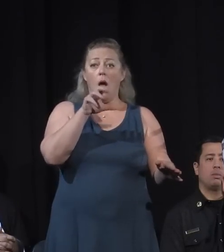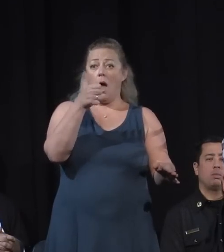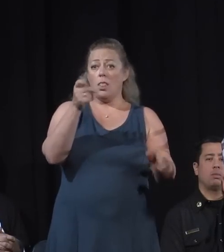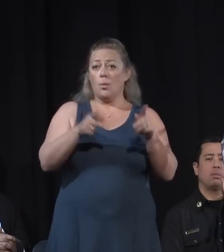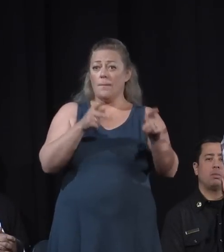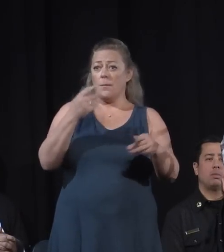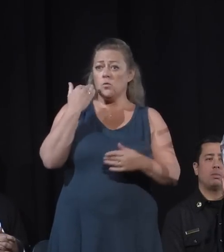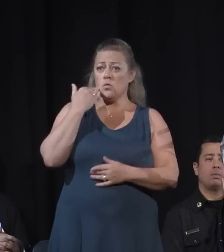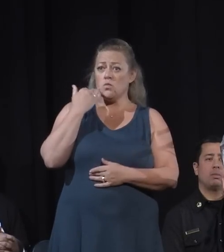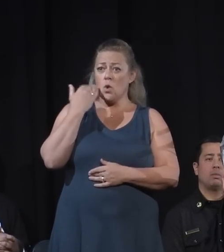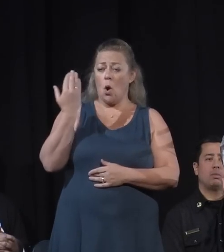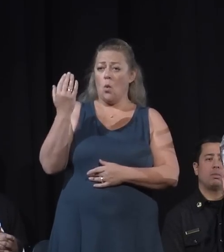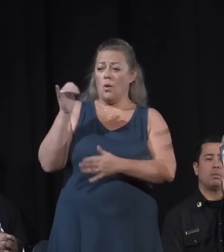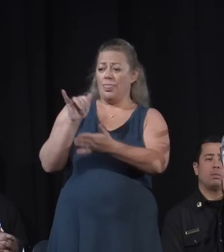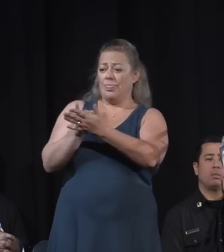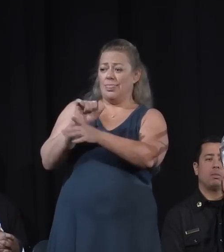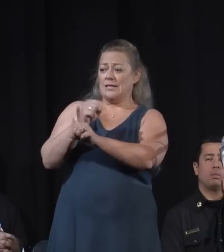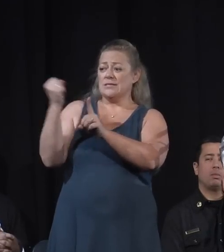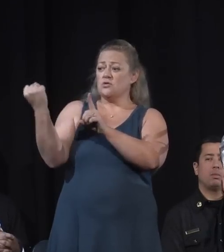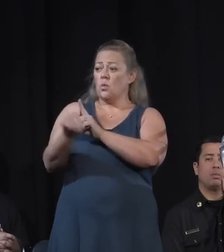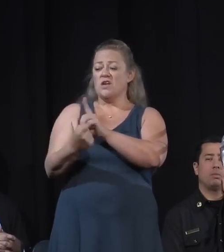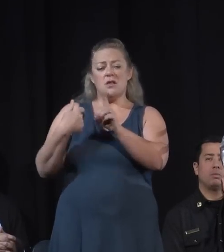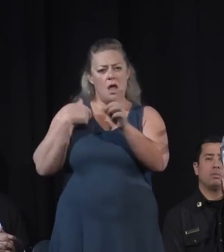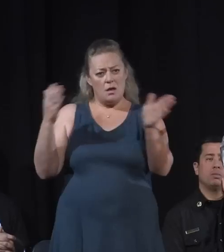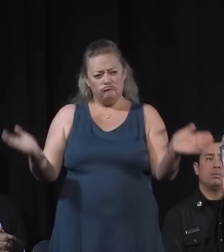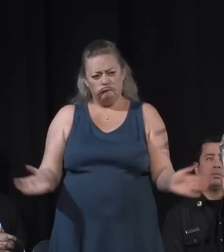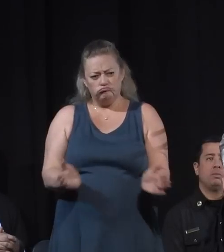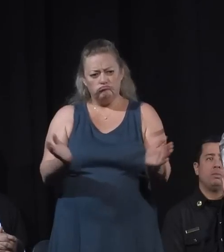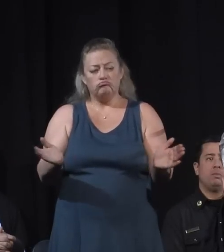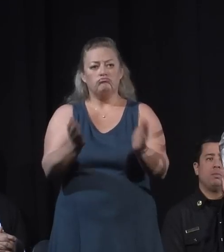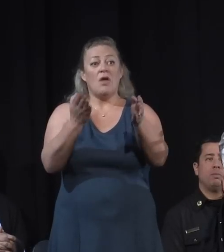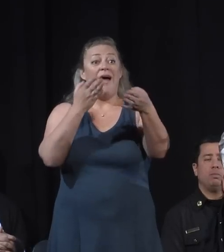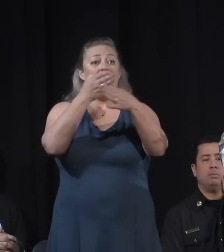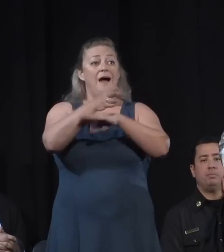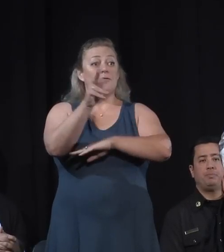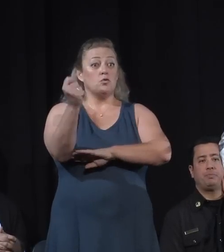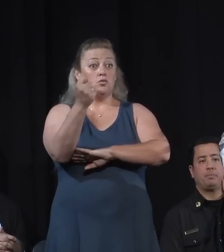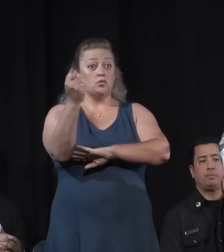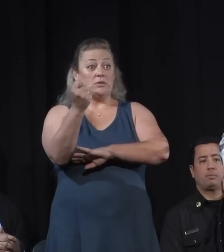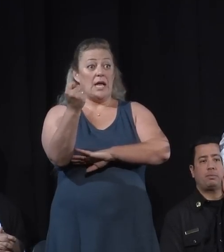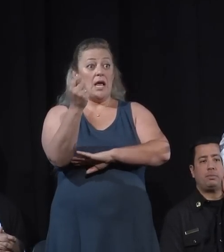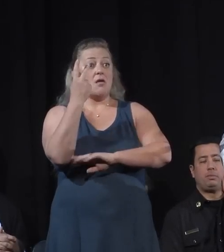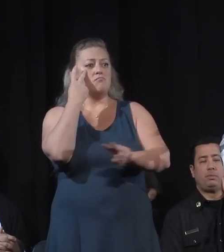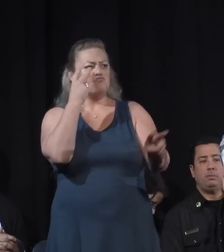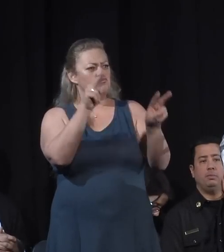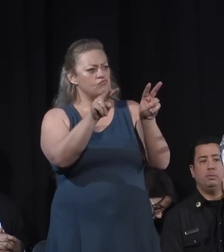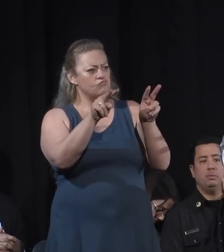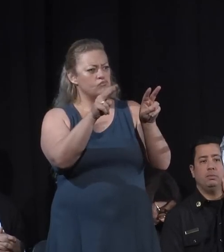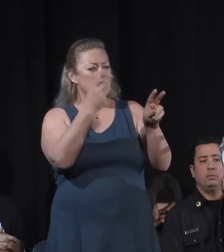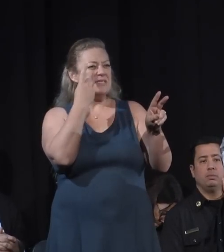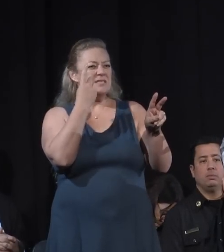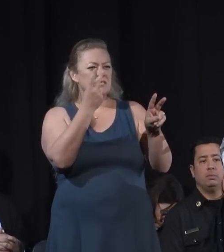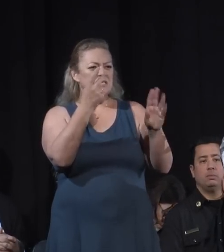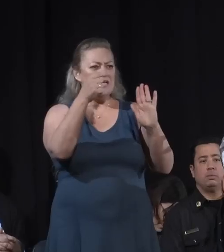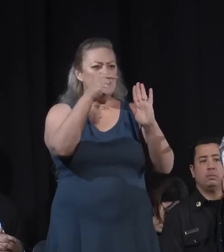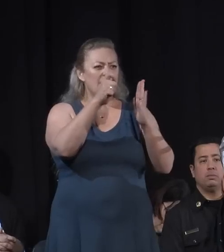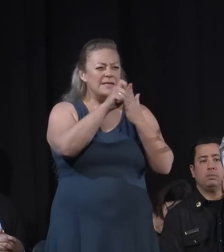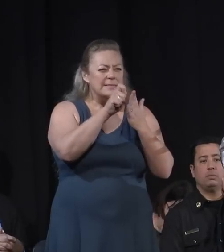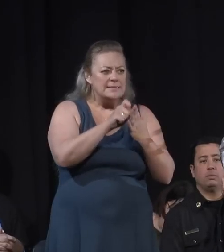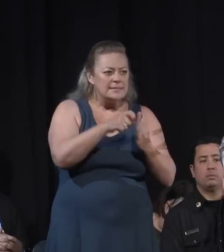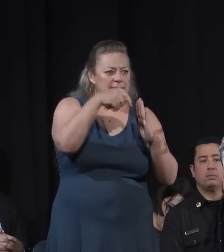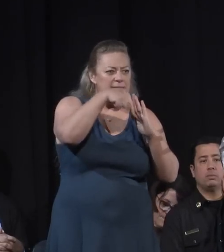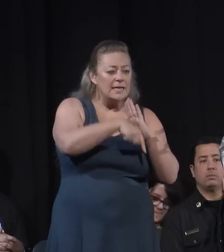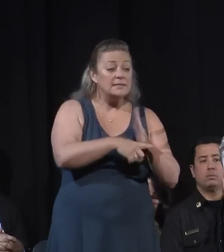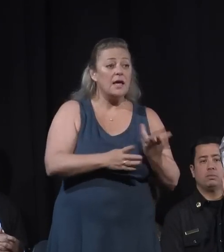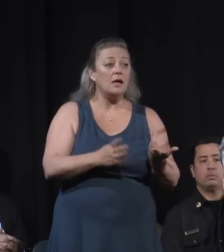or if you know people in that situation, I encourage you after Tuesday to go look at that, see the details, and see if we can